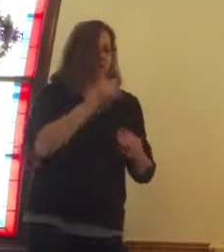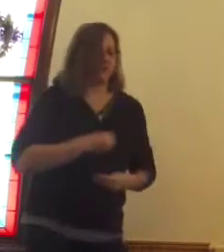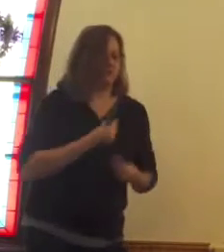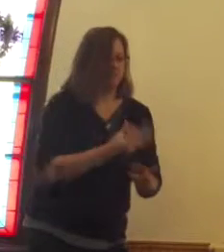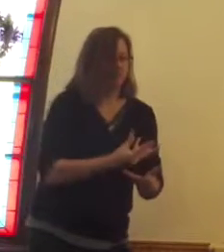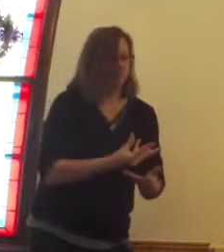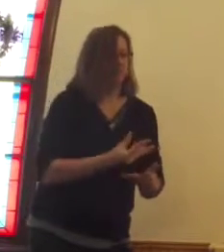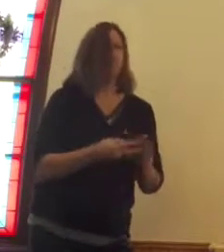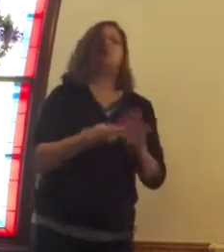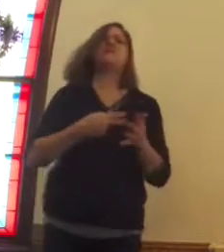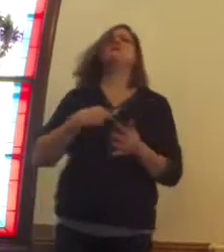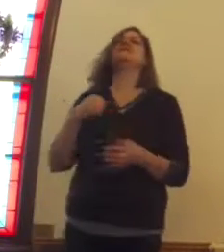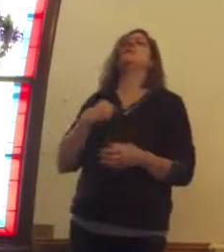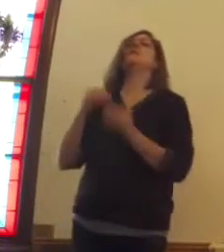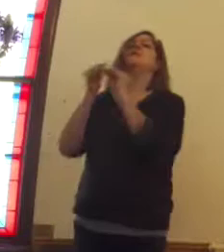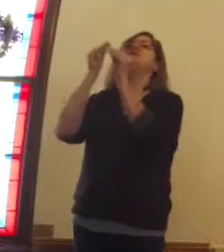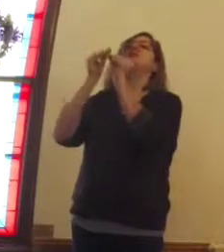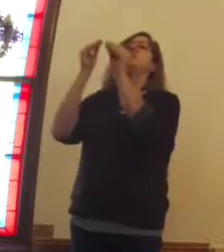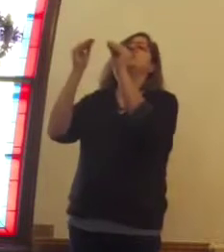just another decorator.